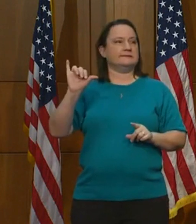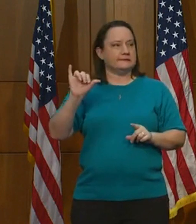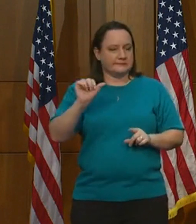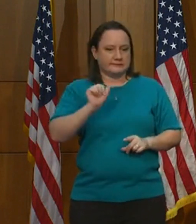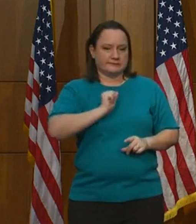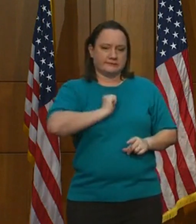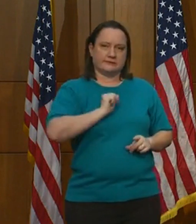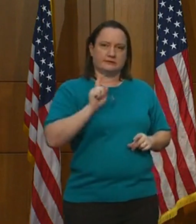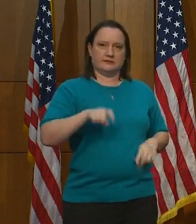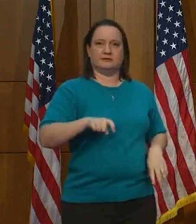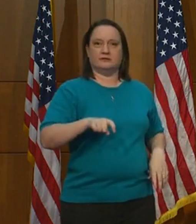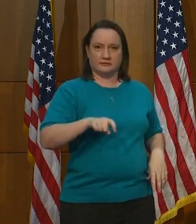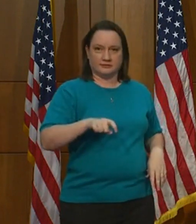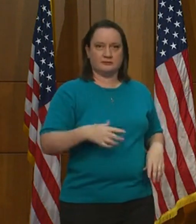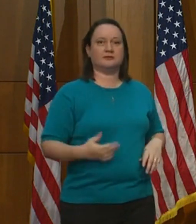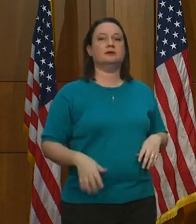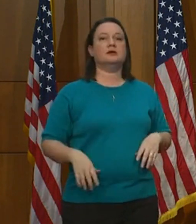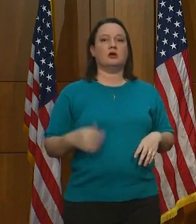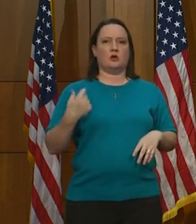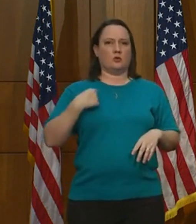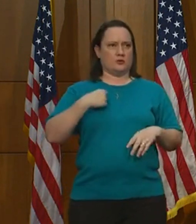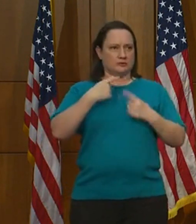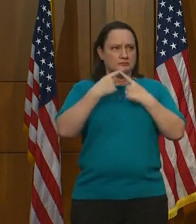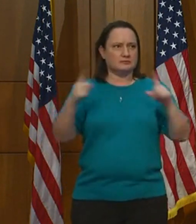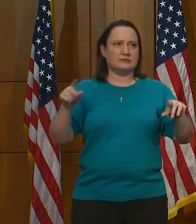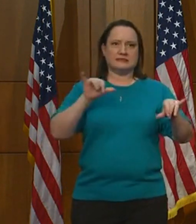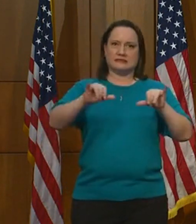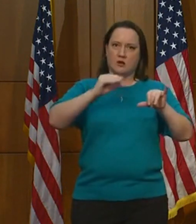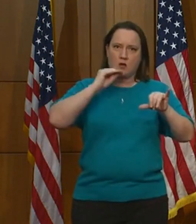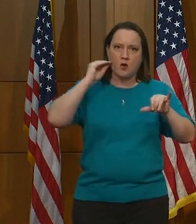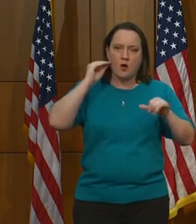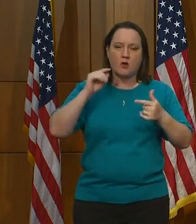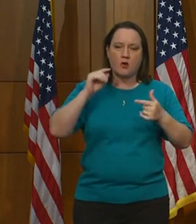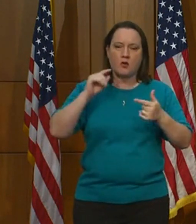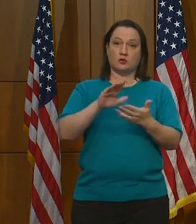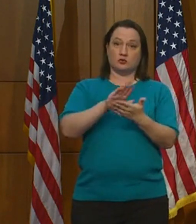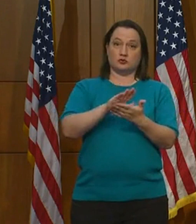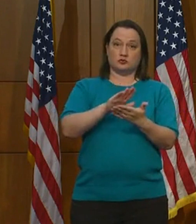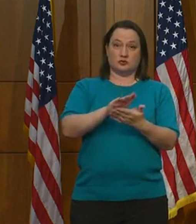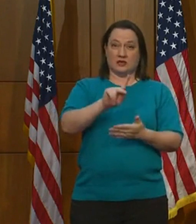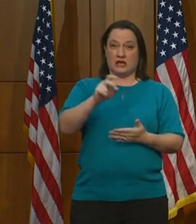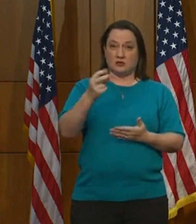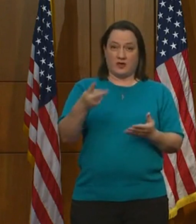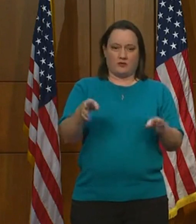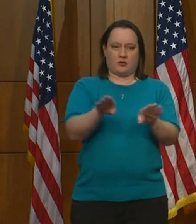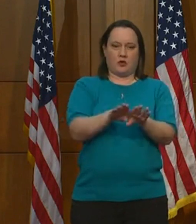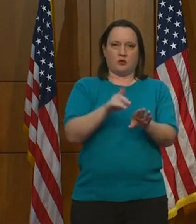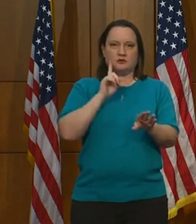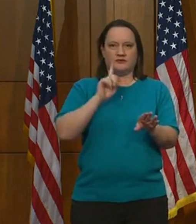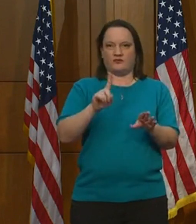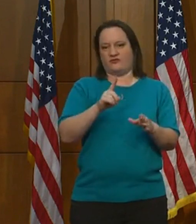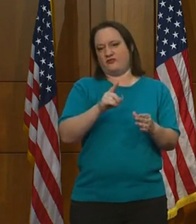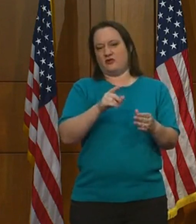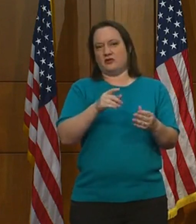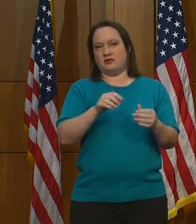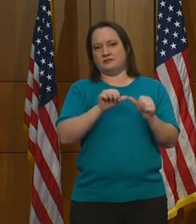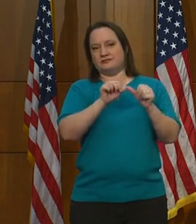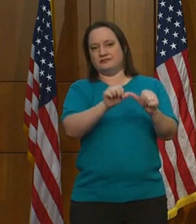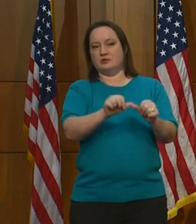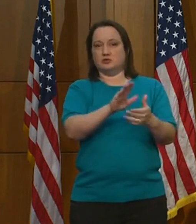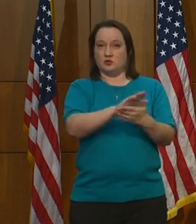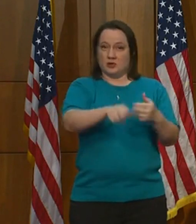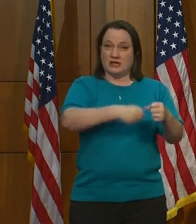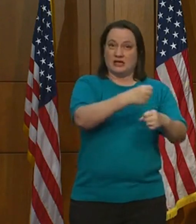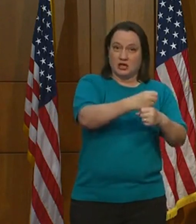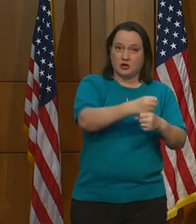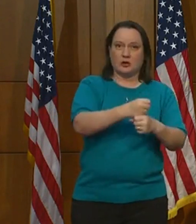We said stay at home. We closed our schools for the rest of the school year. We issued restrictions on